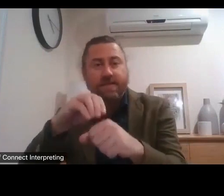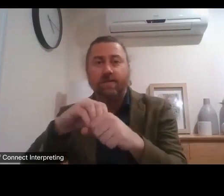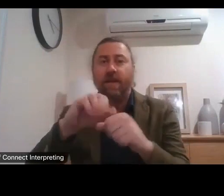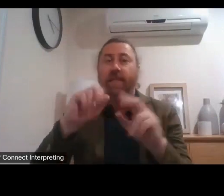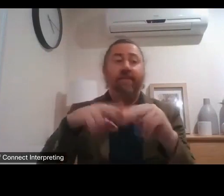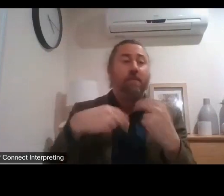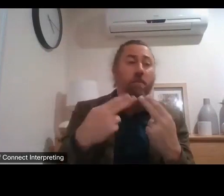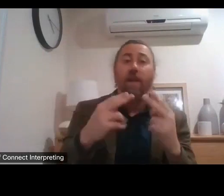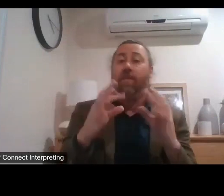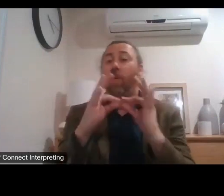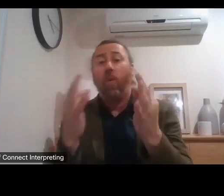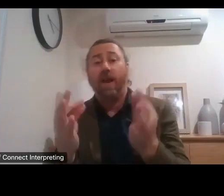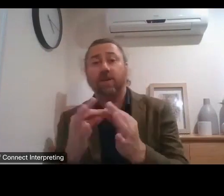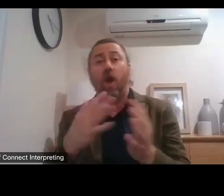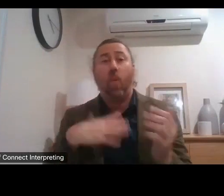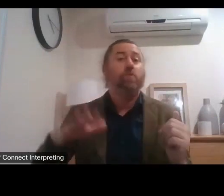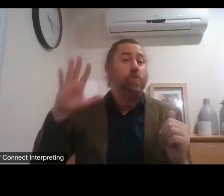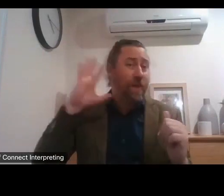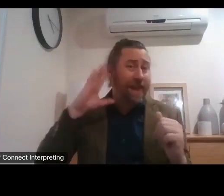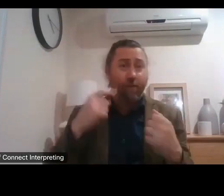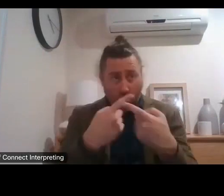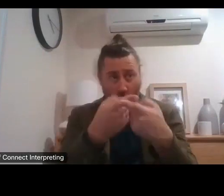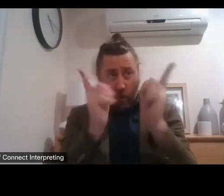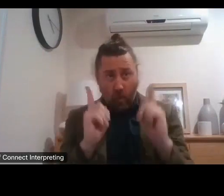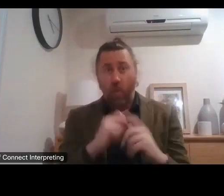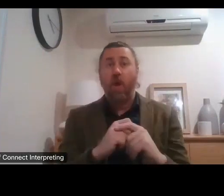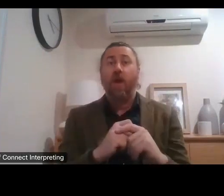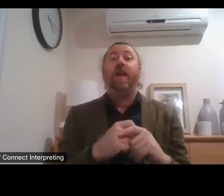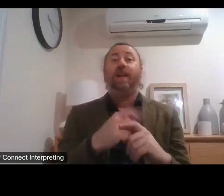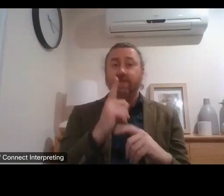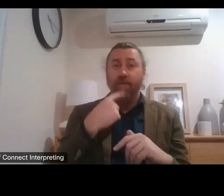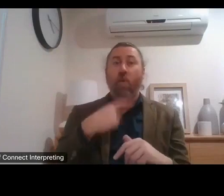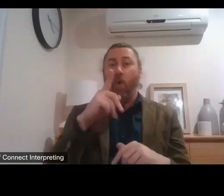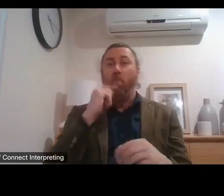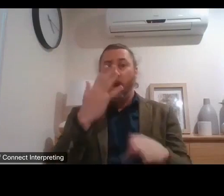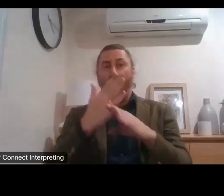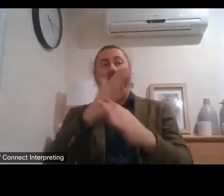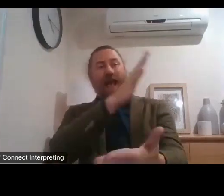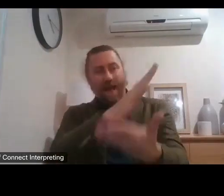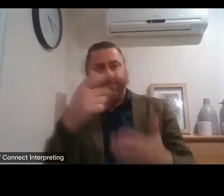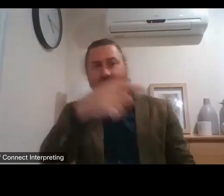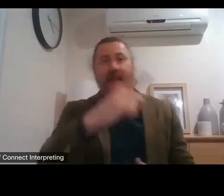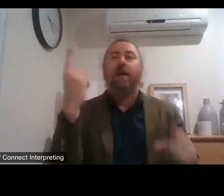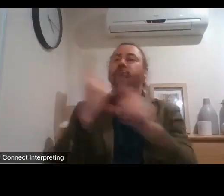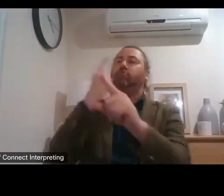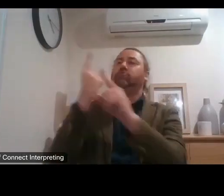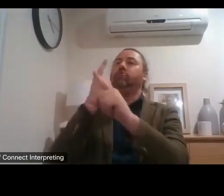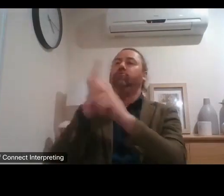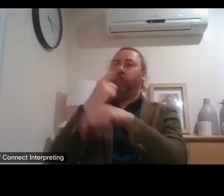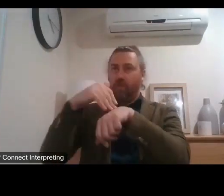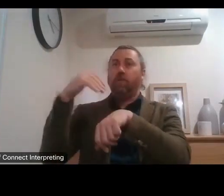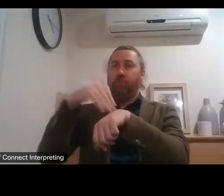support you support you is what's going to work on the ground if this is the problem what is going to work for you